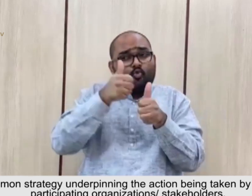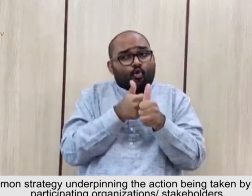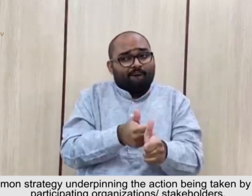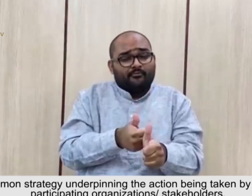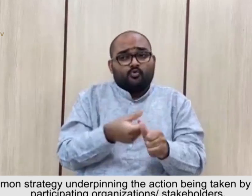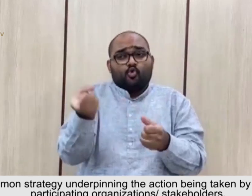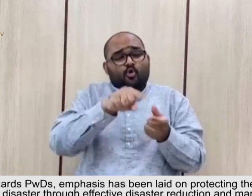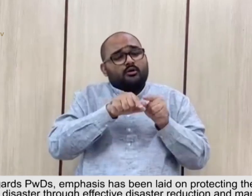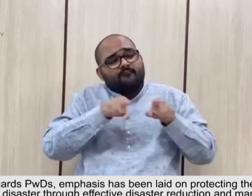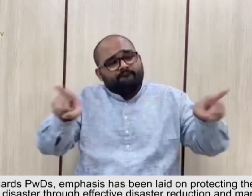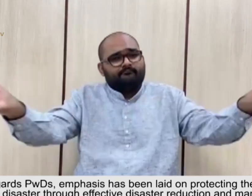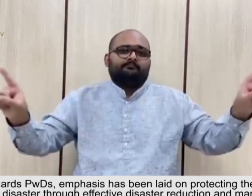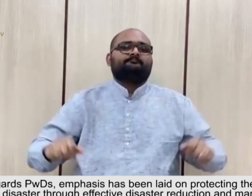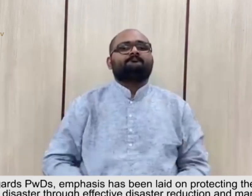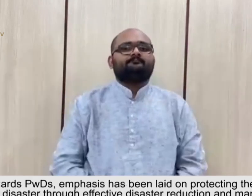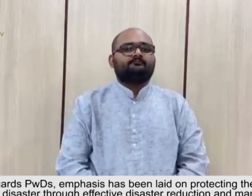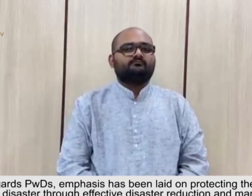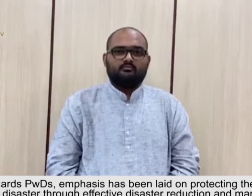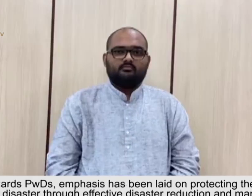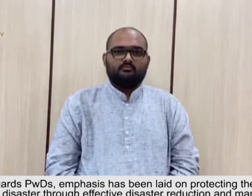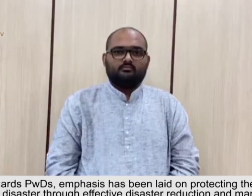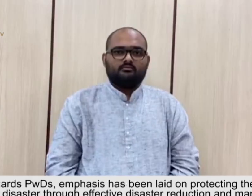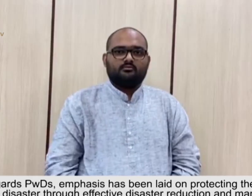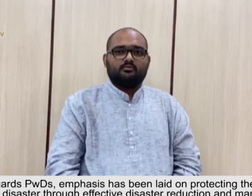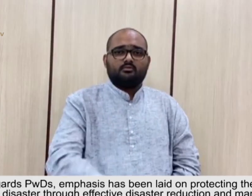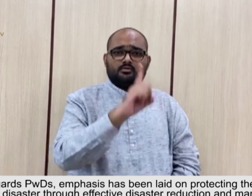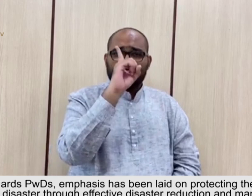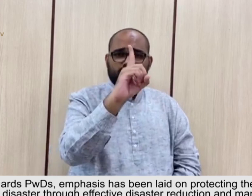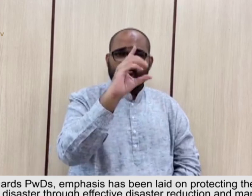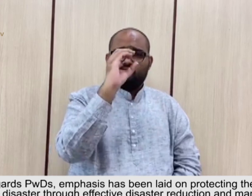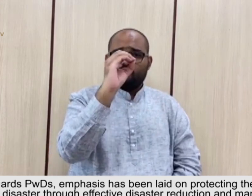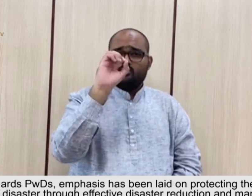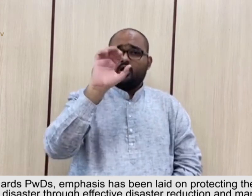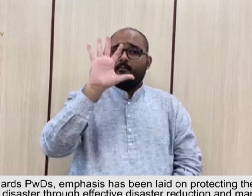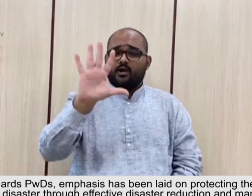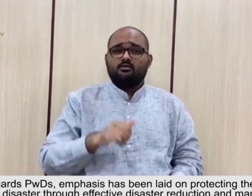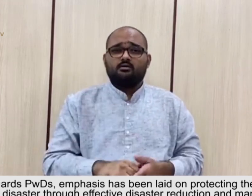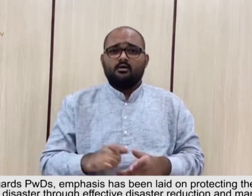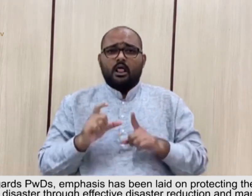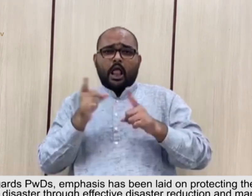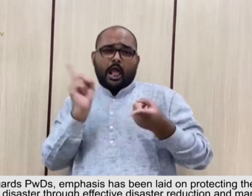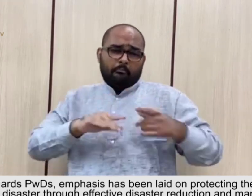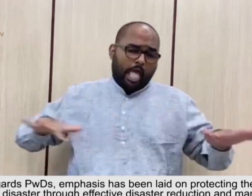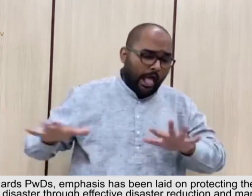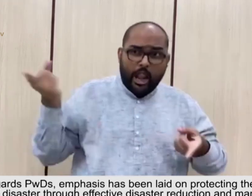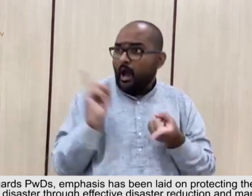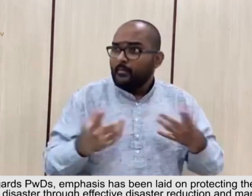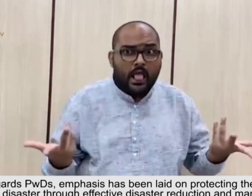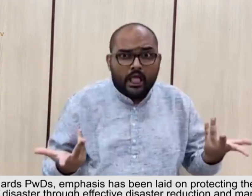10.5 As regards PWD's emphasis has been laid on protecting them from the